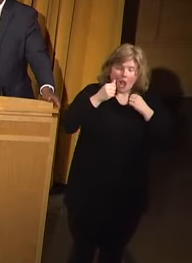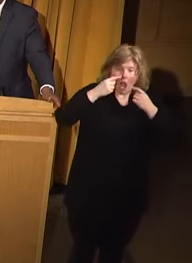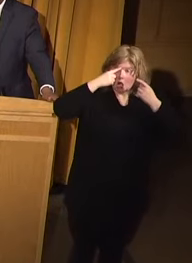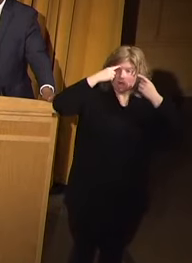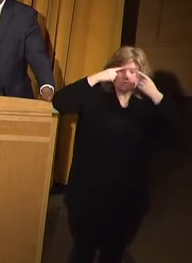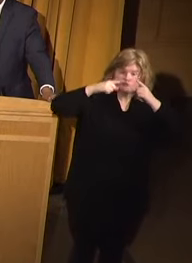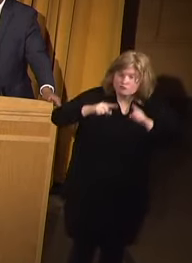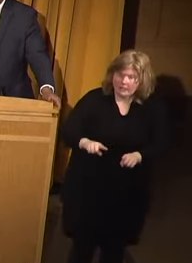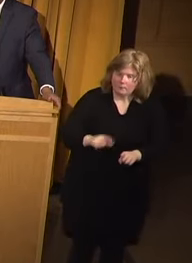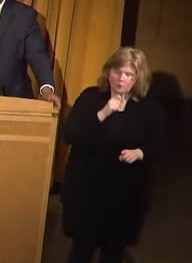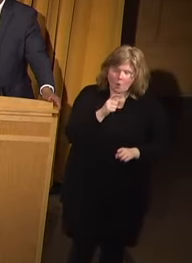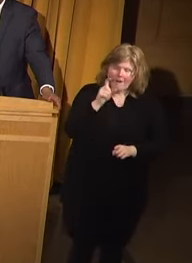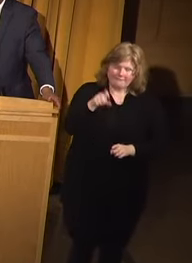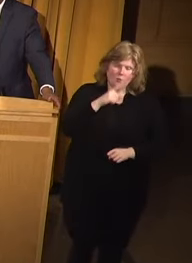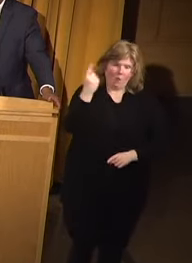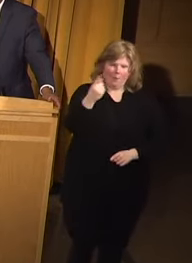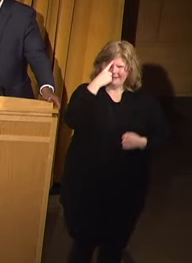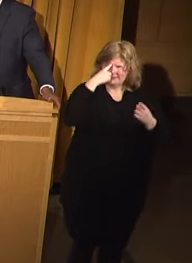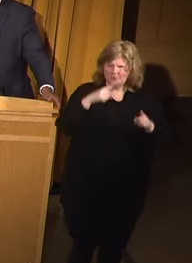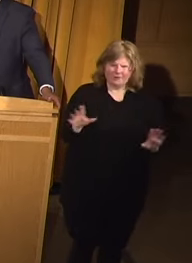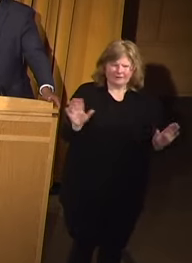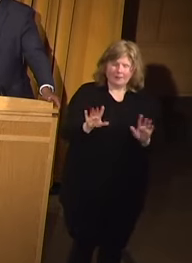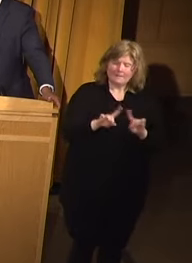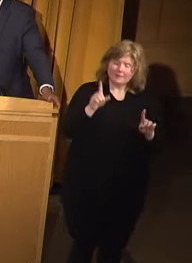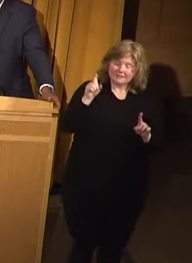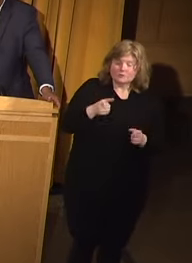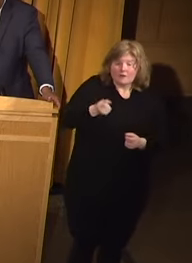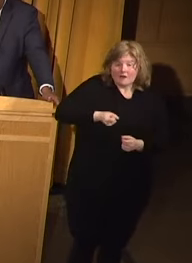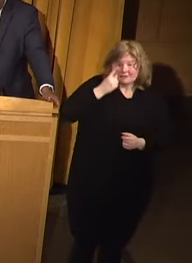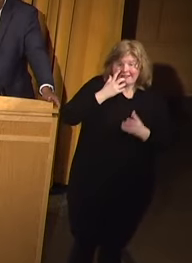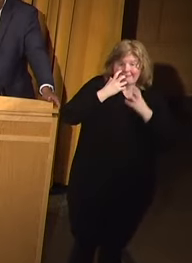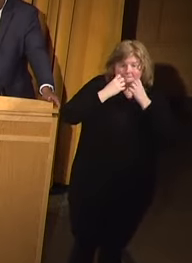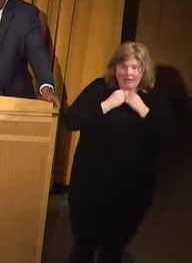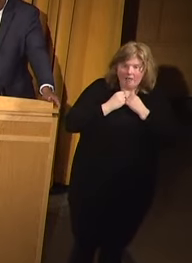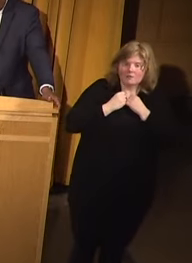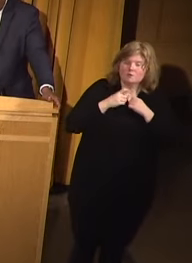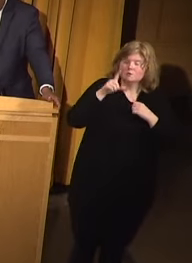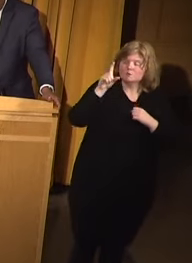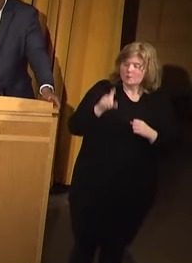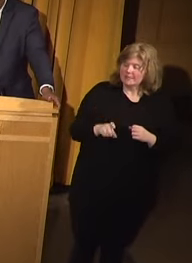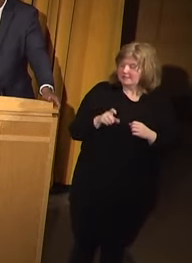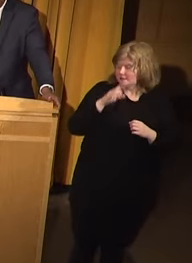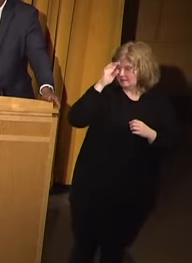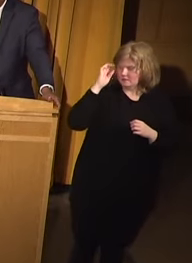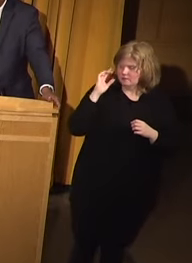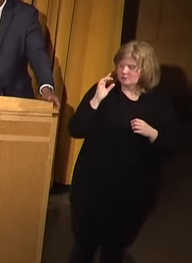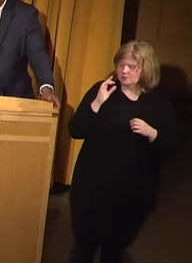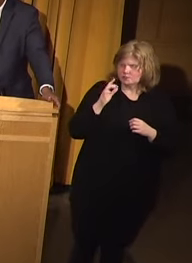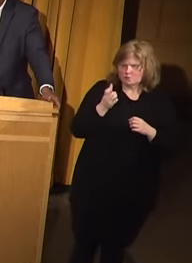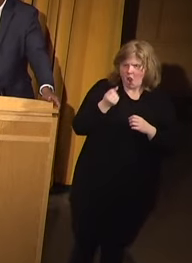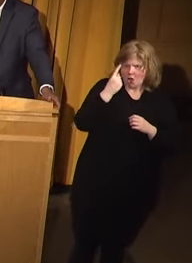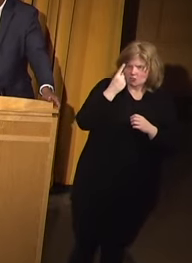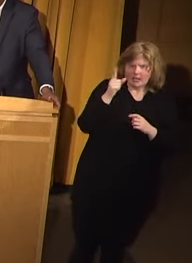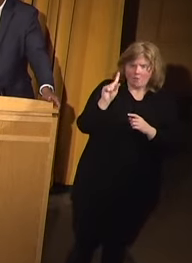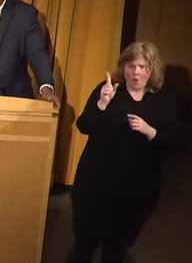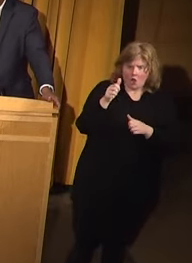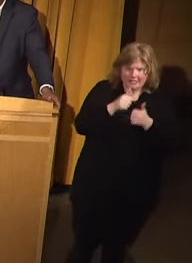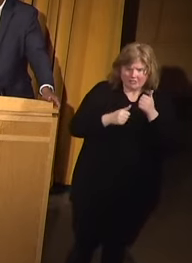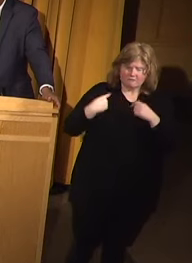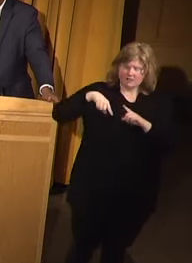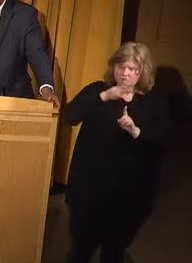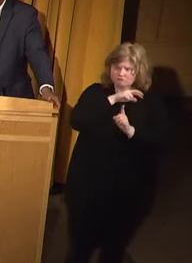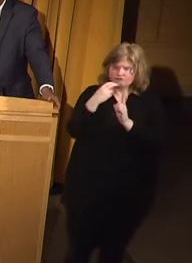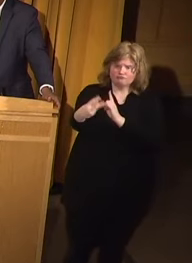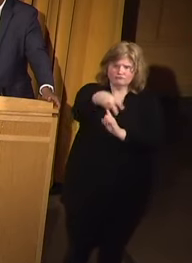We don't have to always agree, but we have to understand the values. We have to at least appreciate where all sides are coming from. And then we can develop